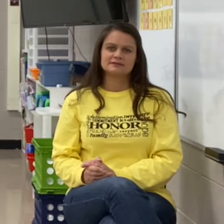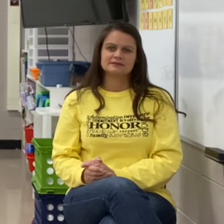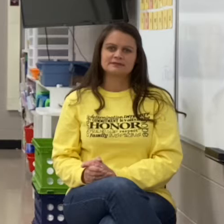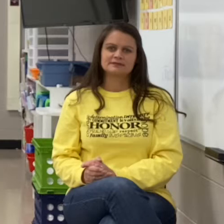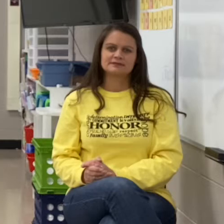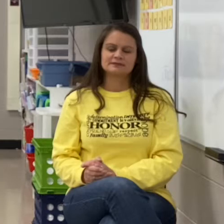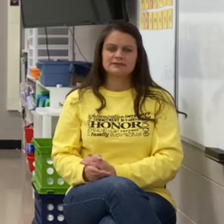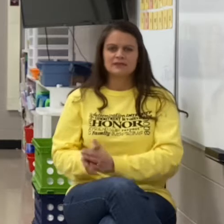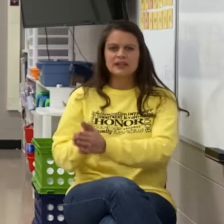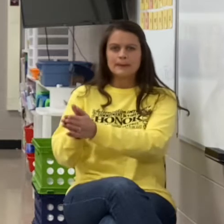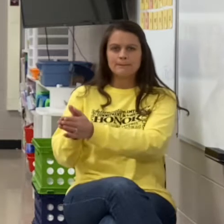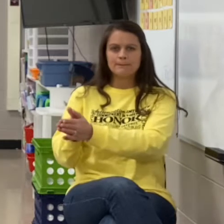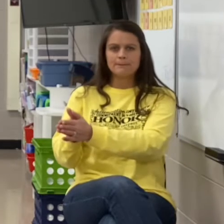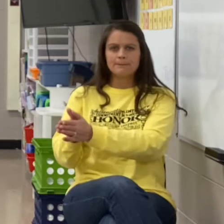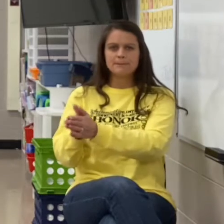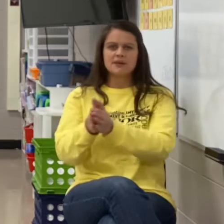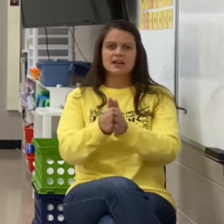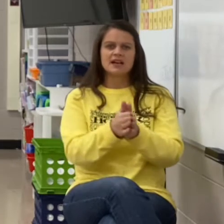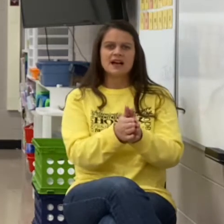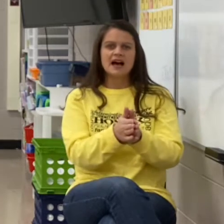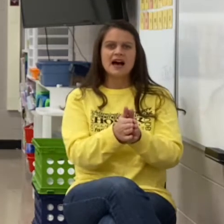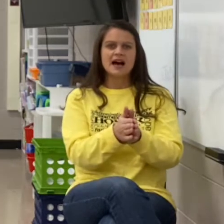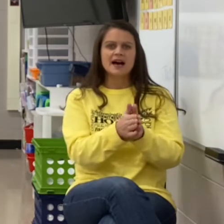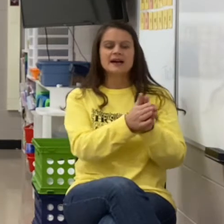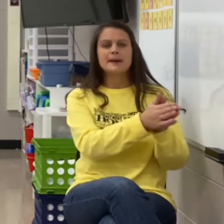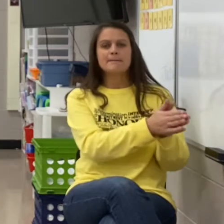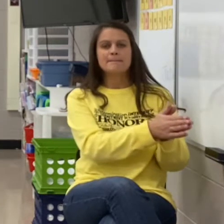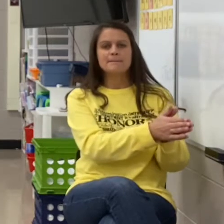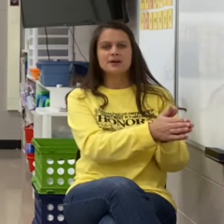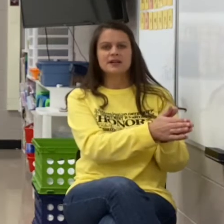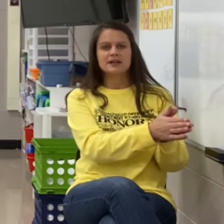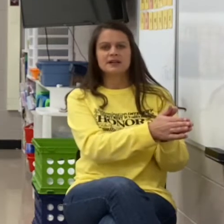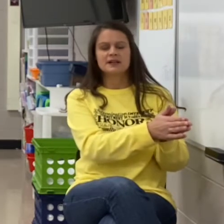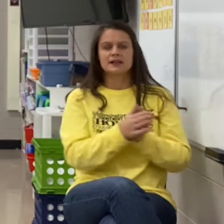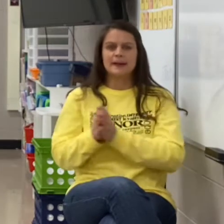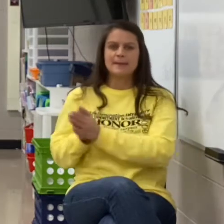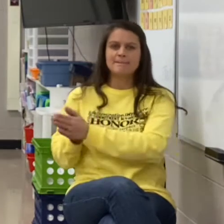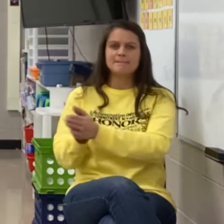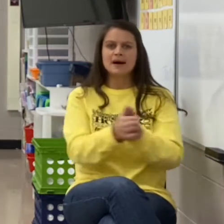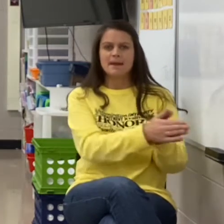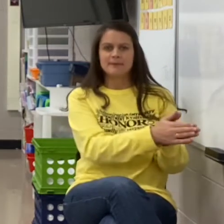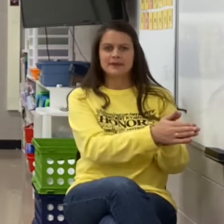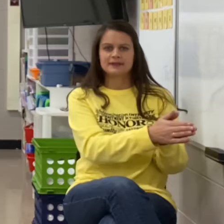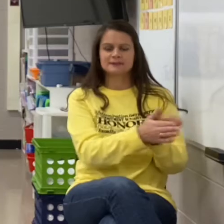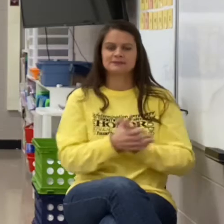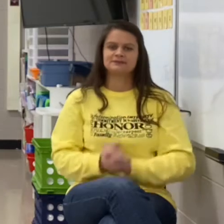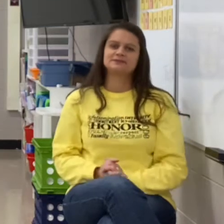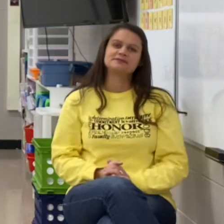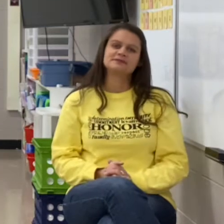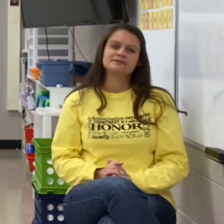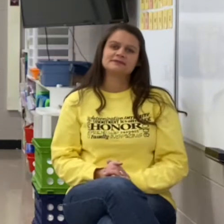-p. M-a-p. Ma.